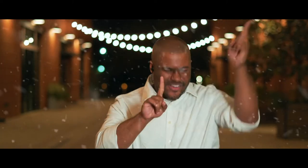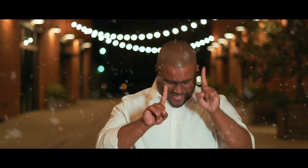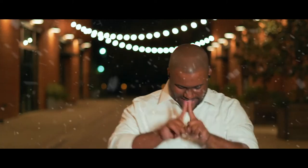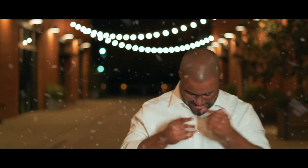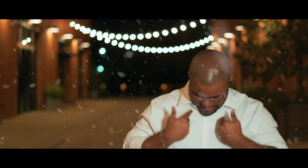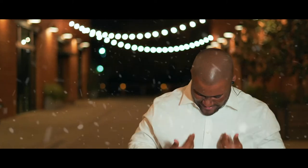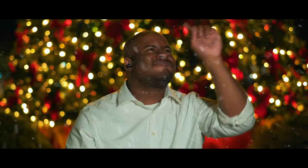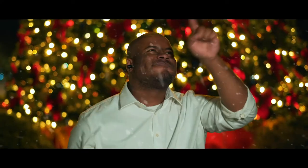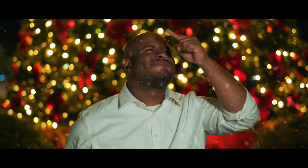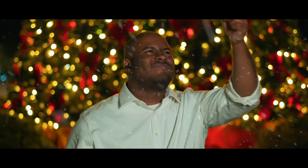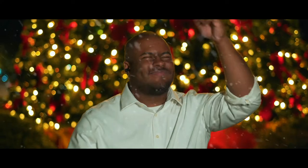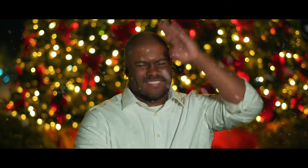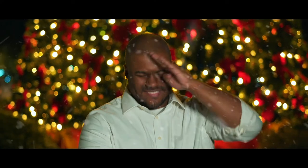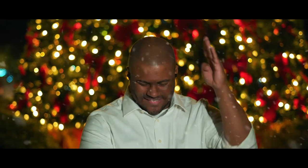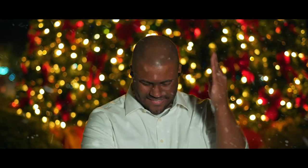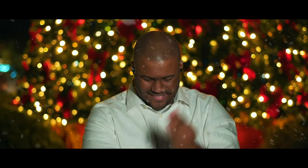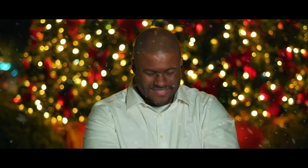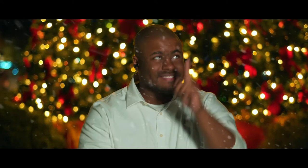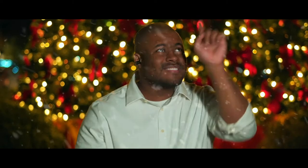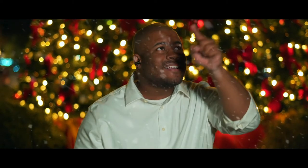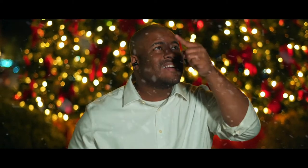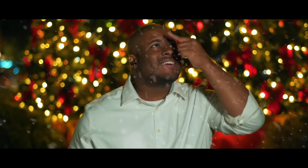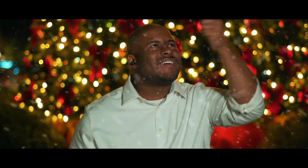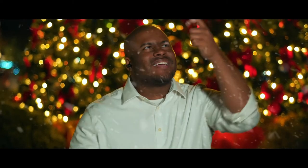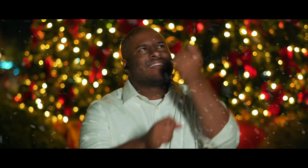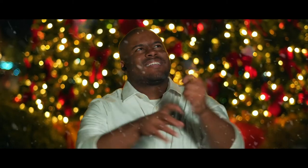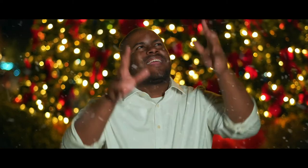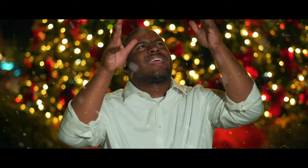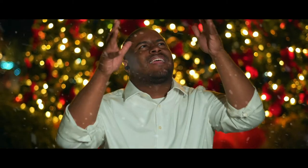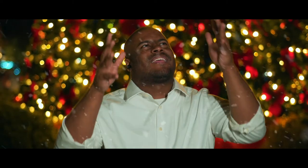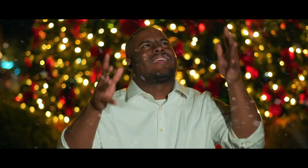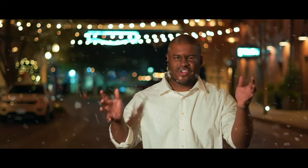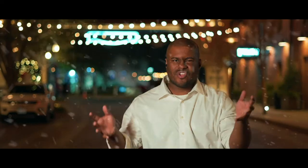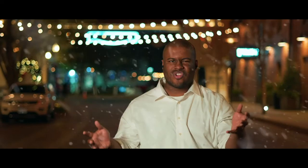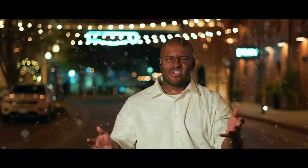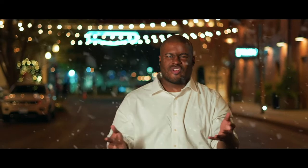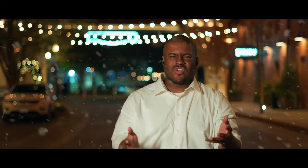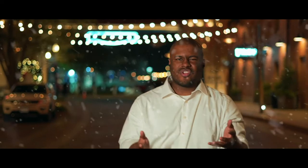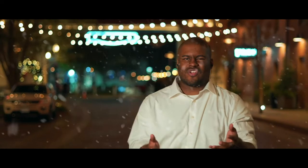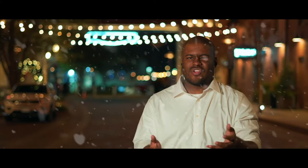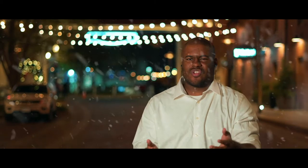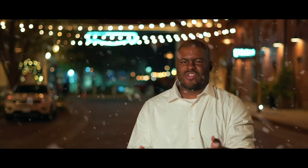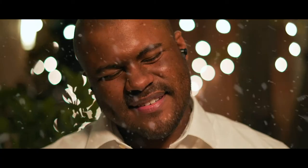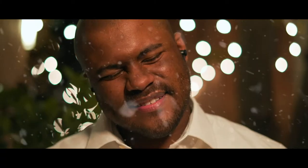Holy One Son of God Savior of the